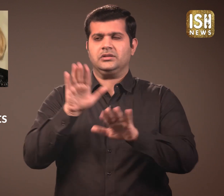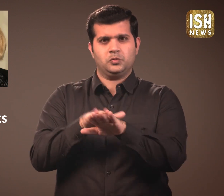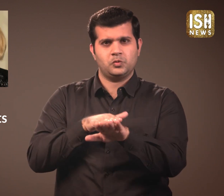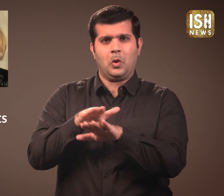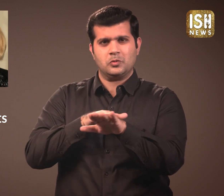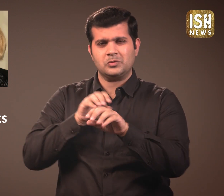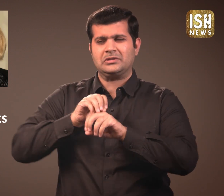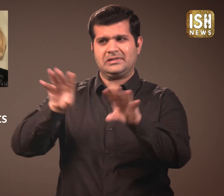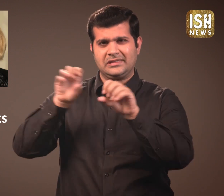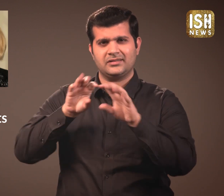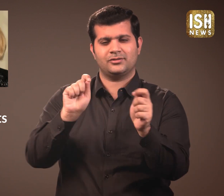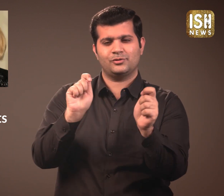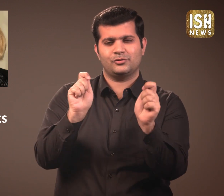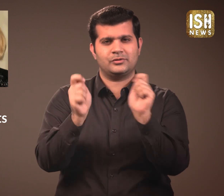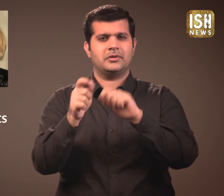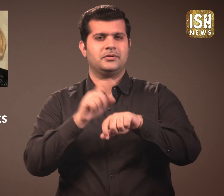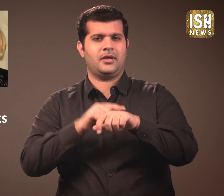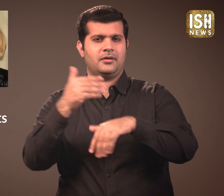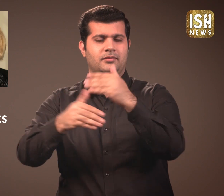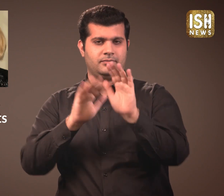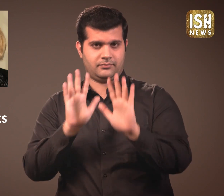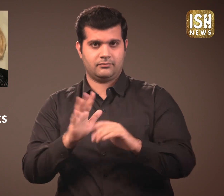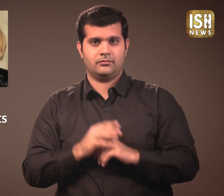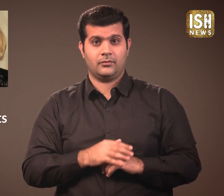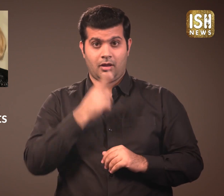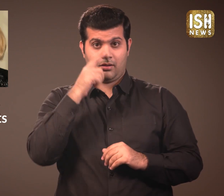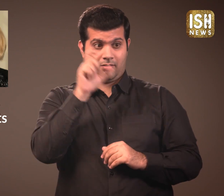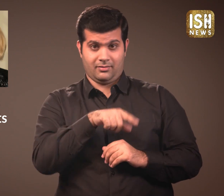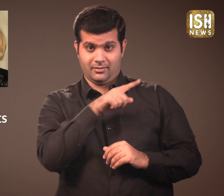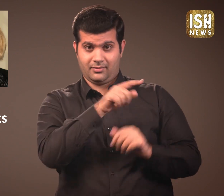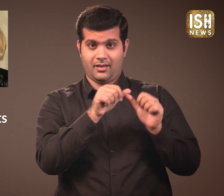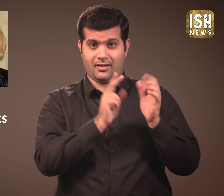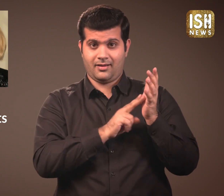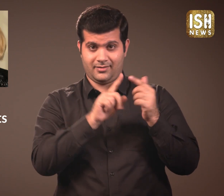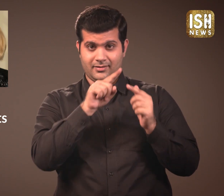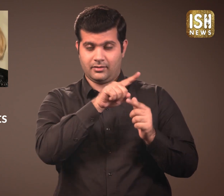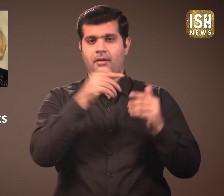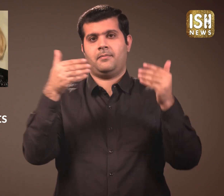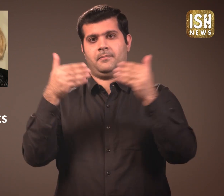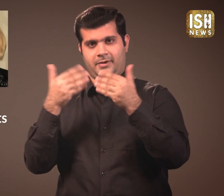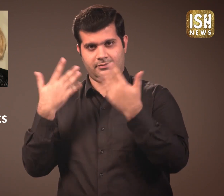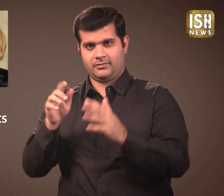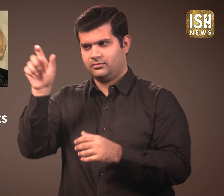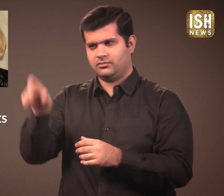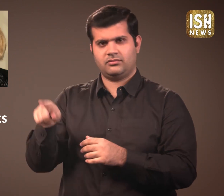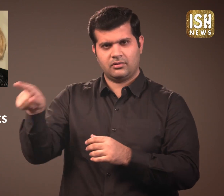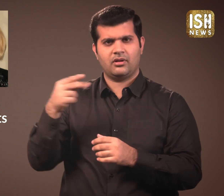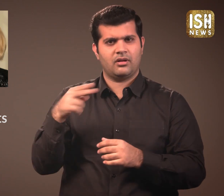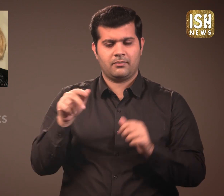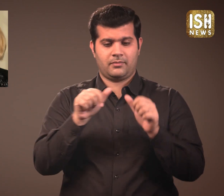She hoped to change this slowly with time. Anne then met Alicia Booth from the organisation